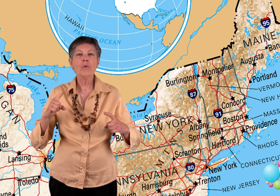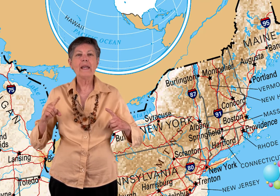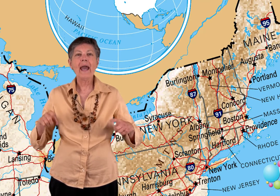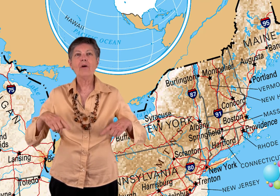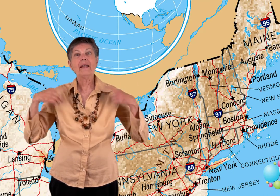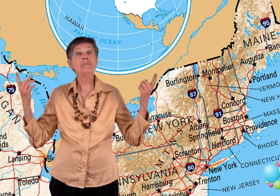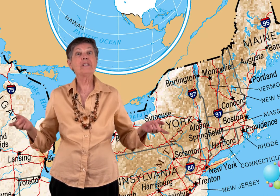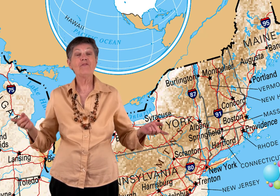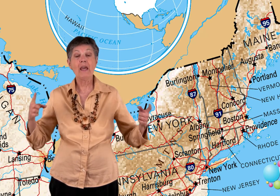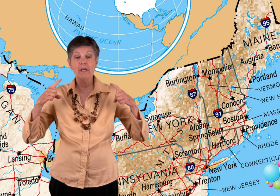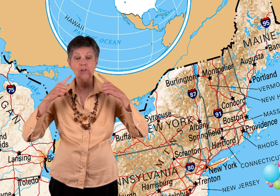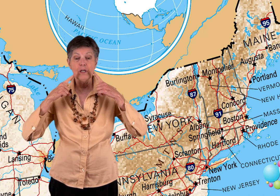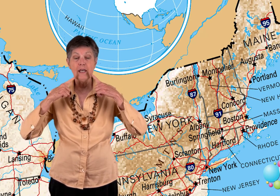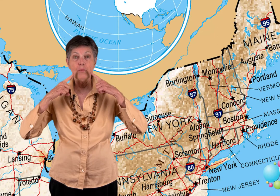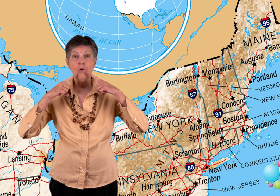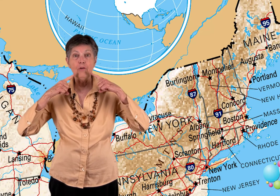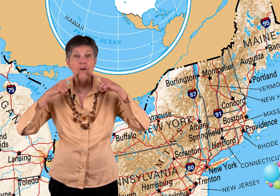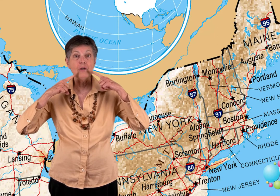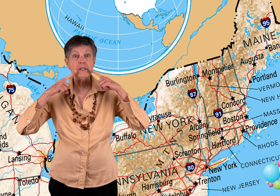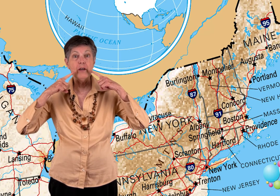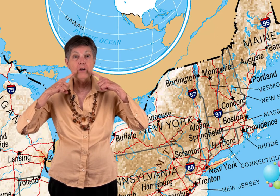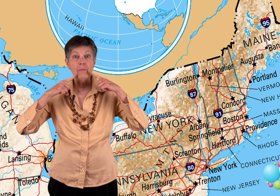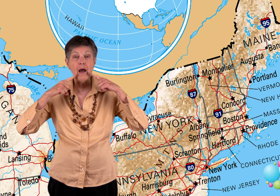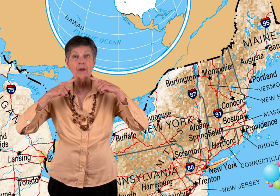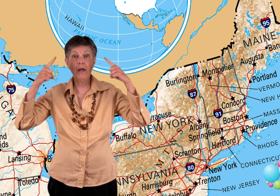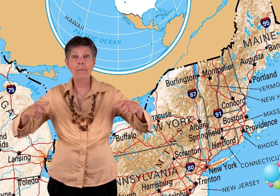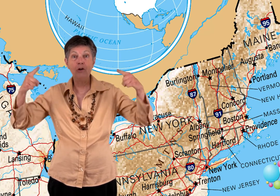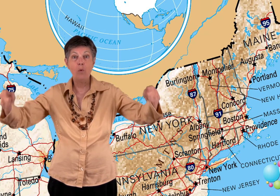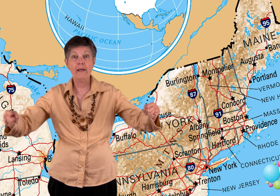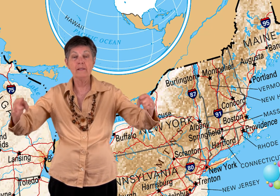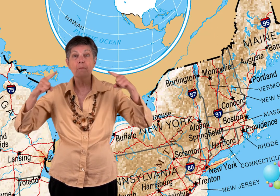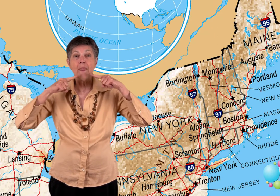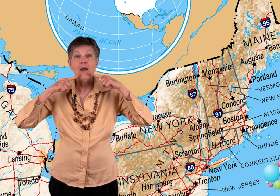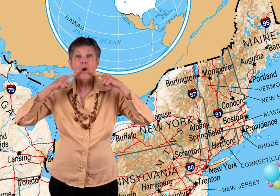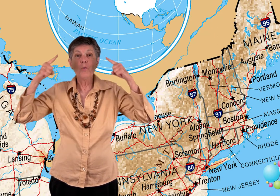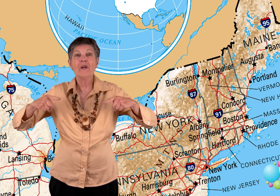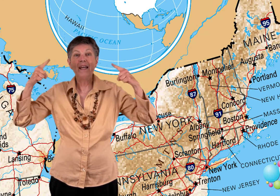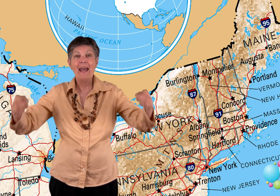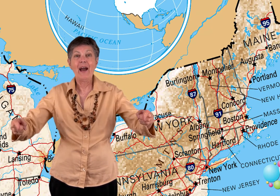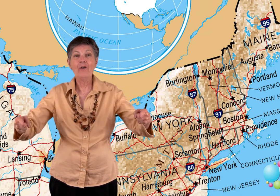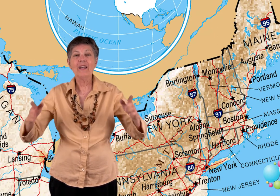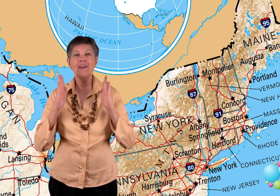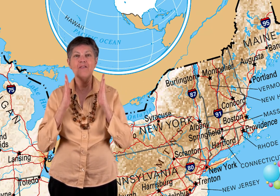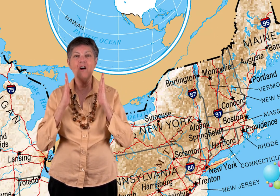renowned, that means famous. So, you're to take your pointer fingers here at your mouth and come out twice. Renowned in the